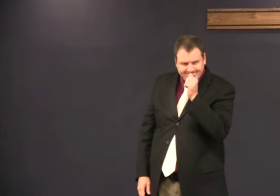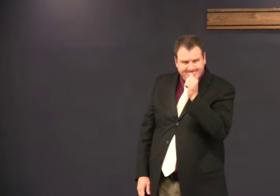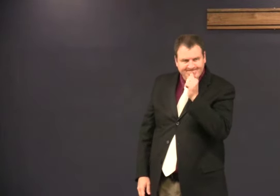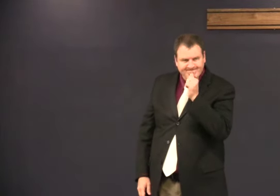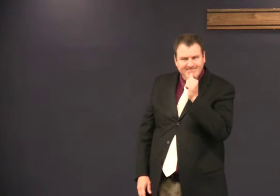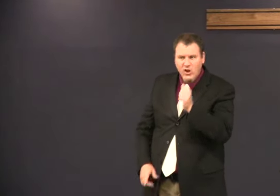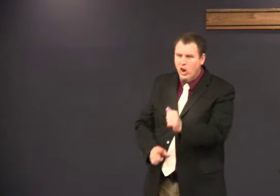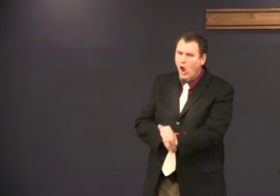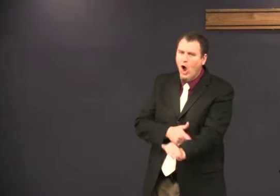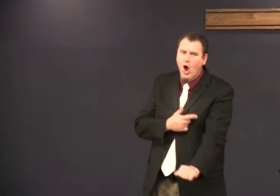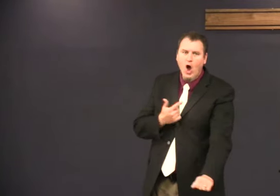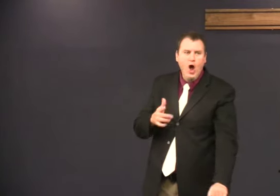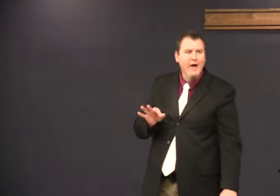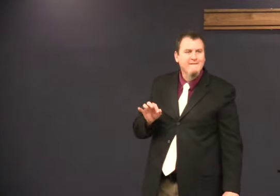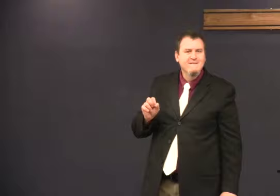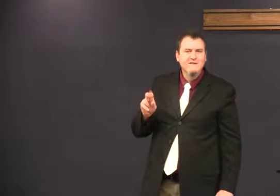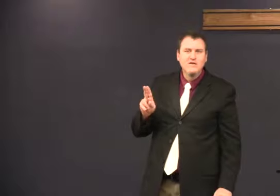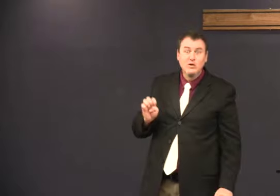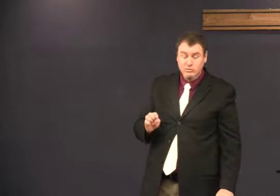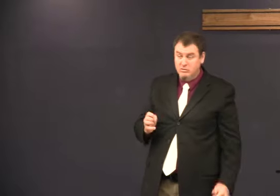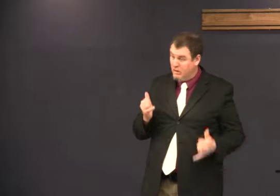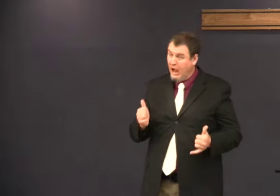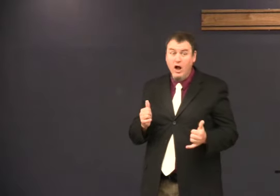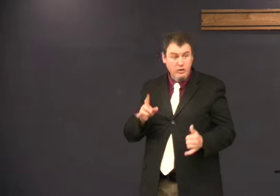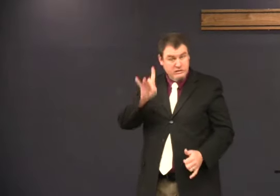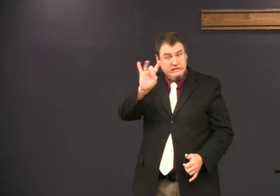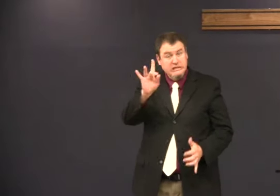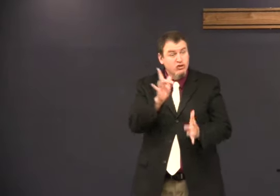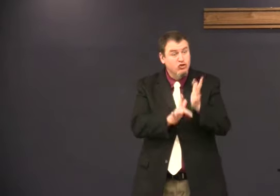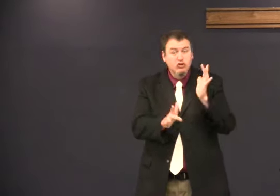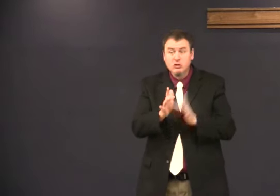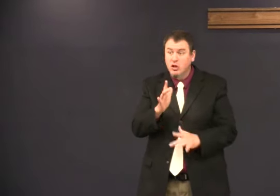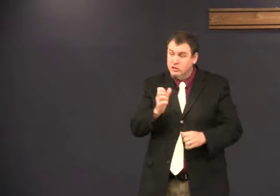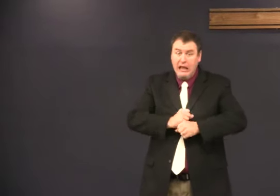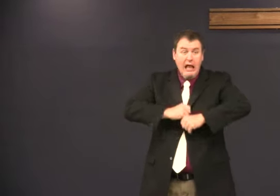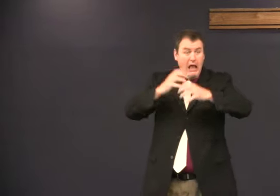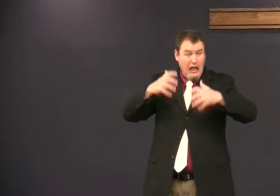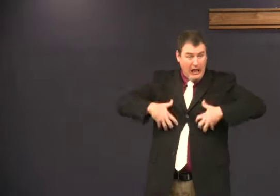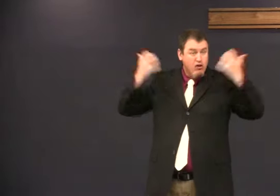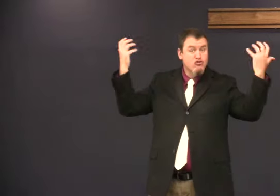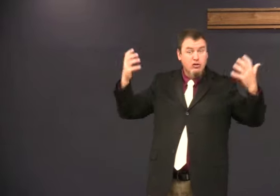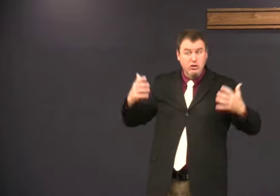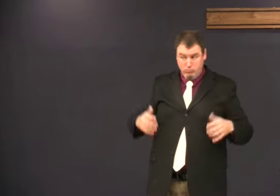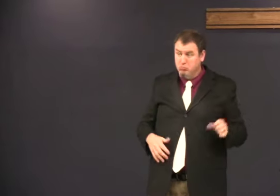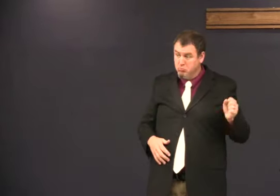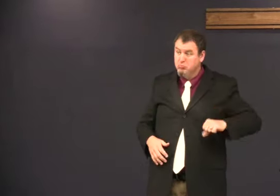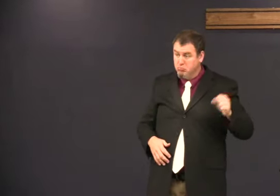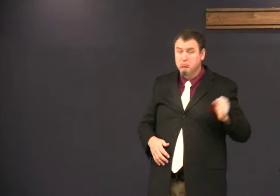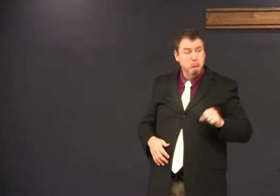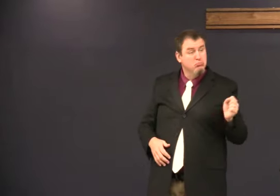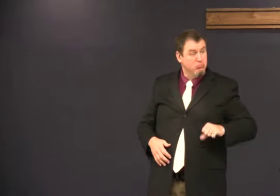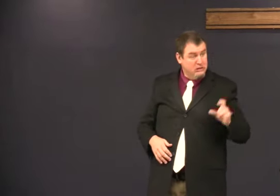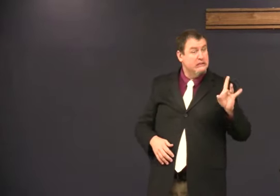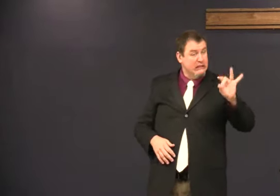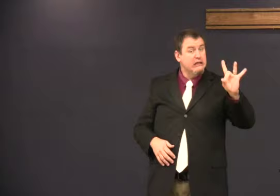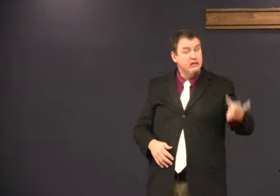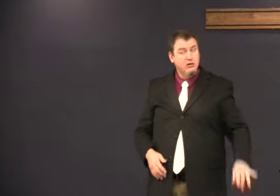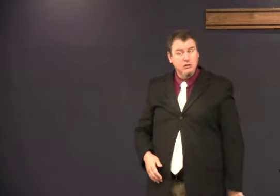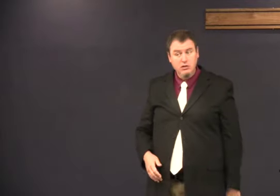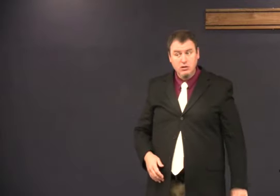but he was patient he was long suffering with them and I think Jesus yes he